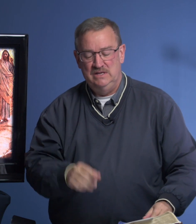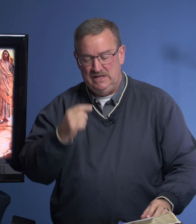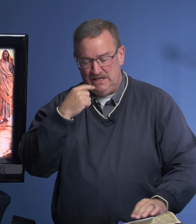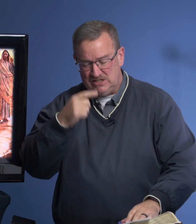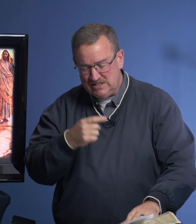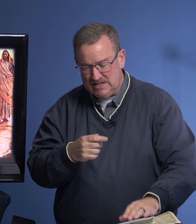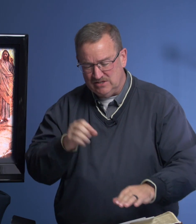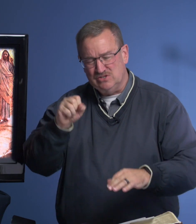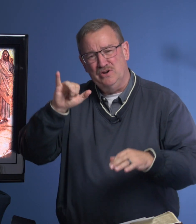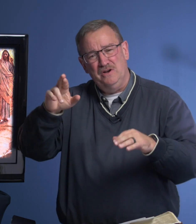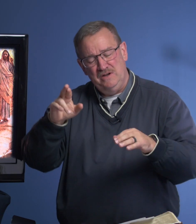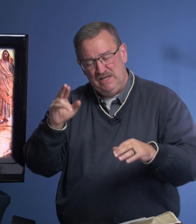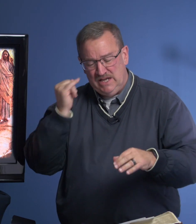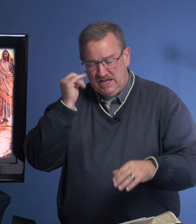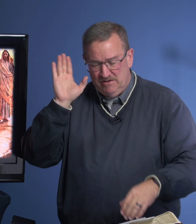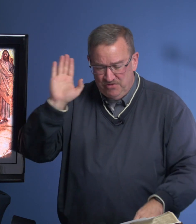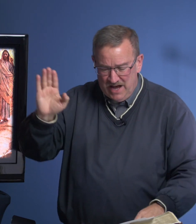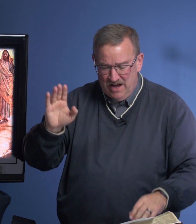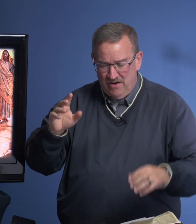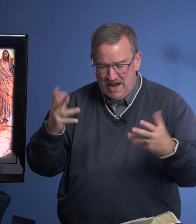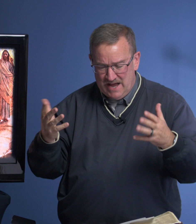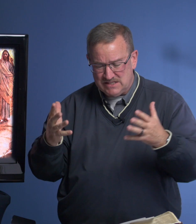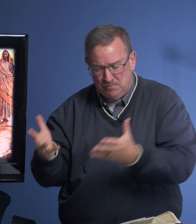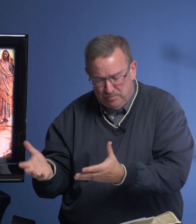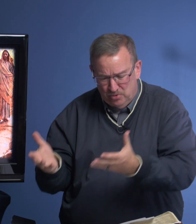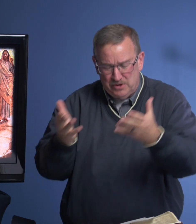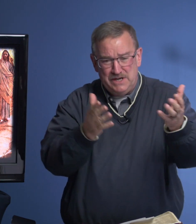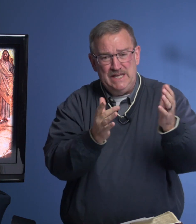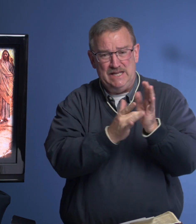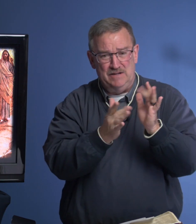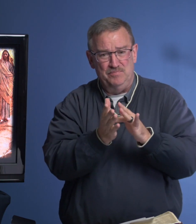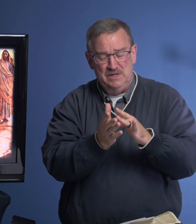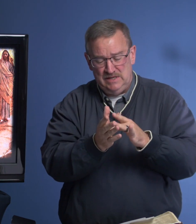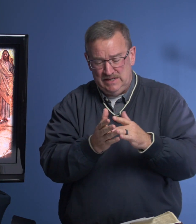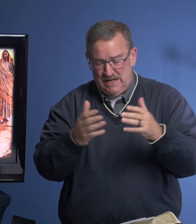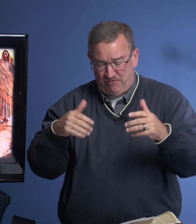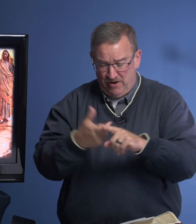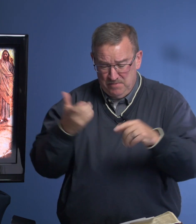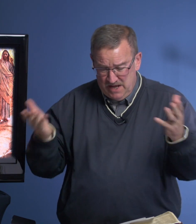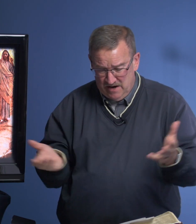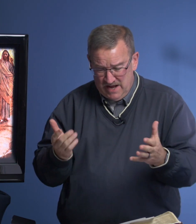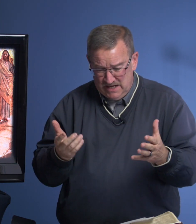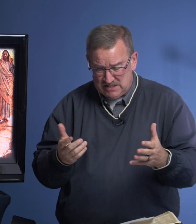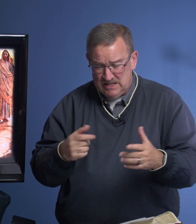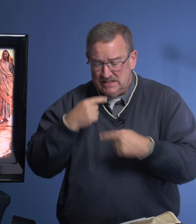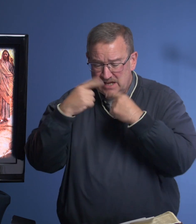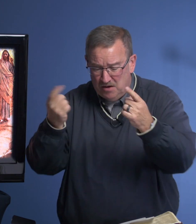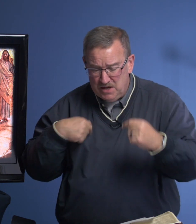And she says, Sir, if thou hast borne him from here, hence, tell me